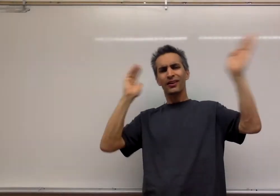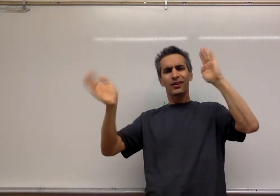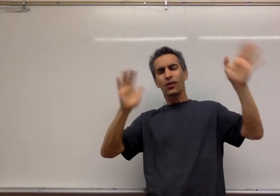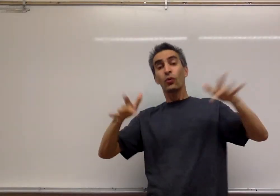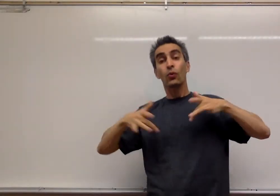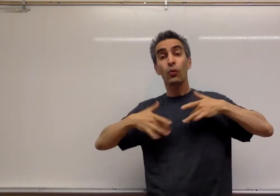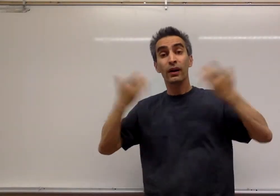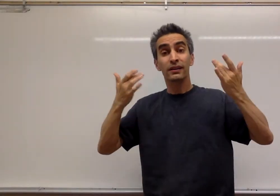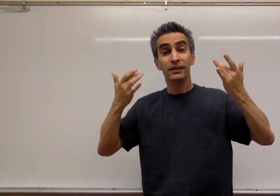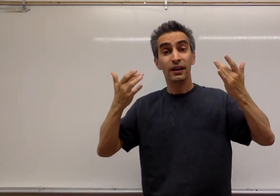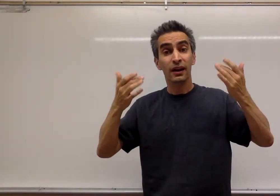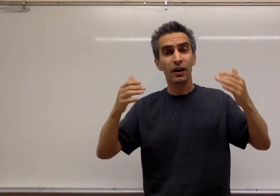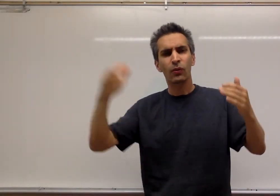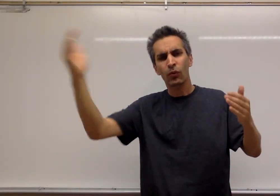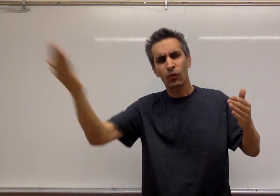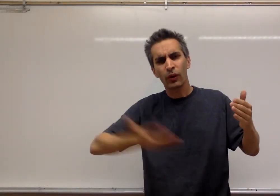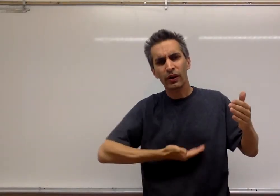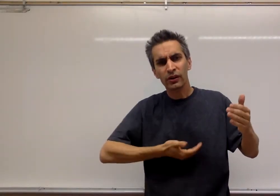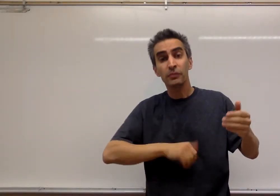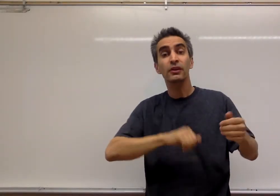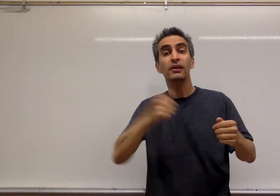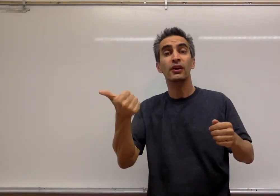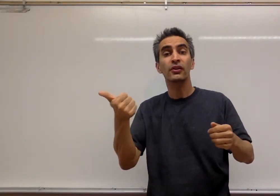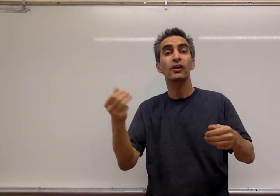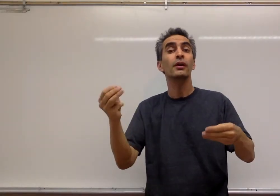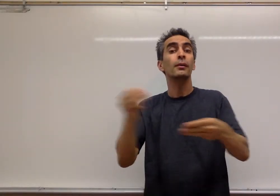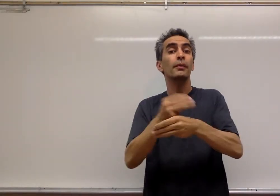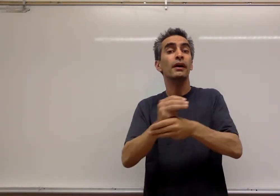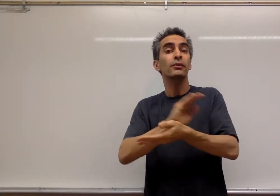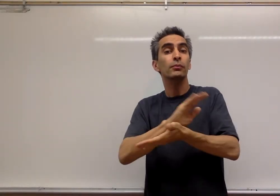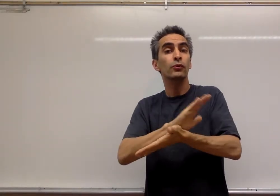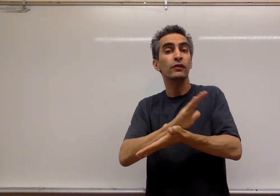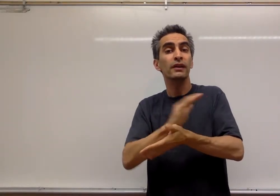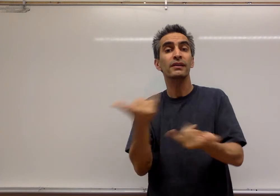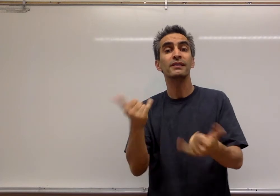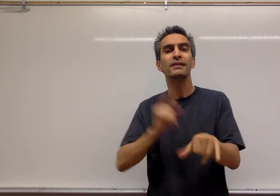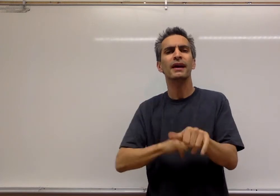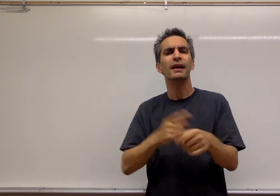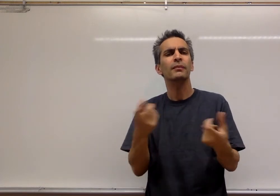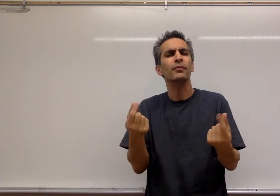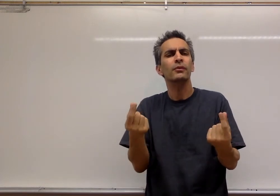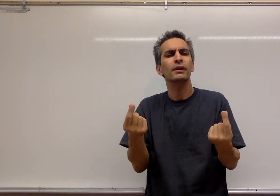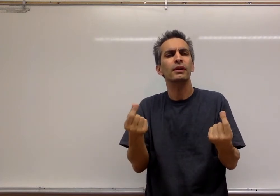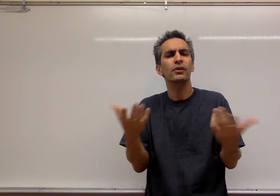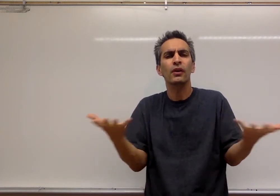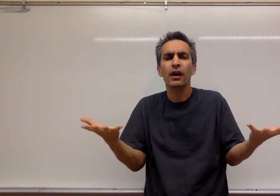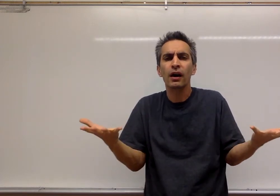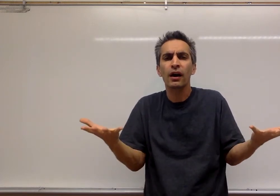Hello, hello, hello. What's up? Welcome to another math video. This time, what are we going to do?